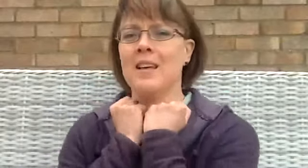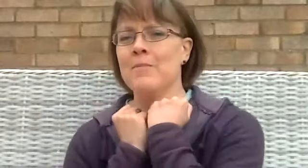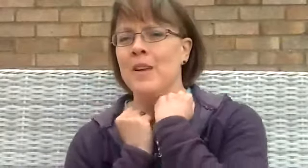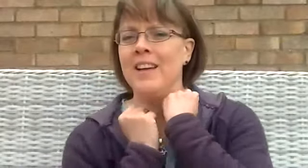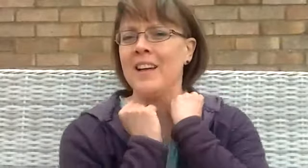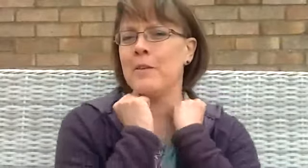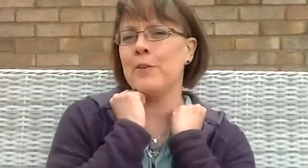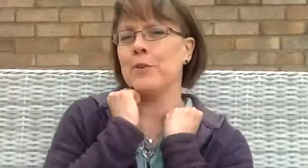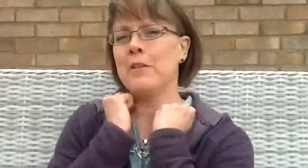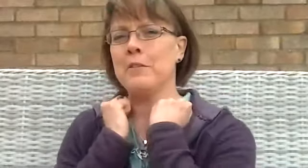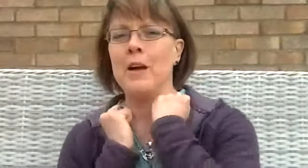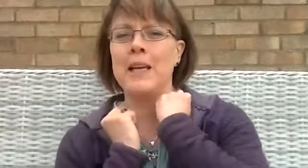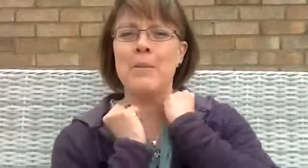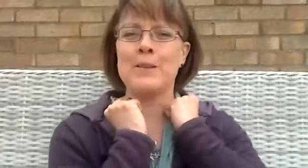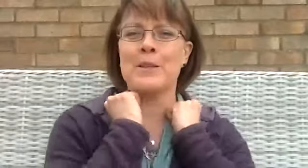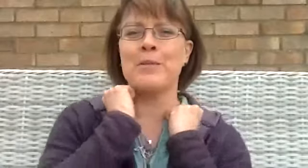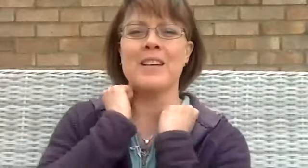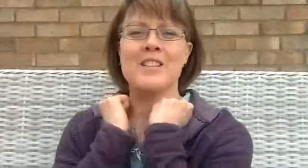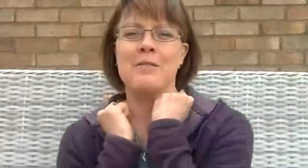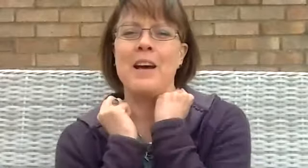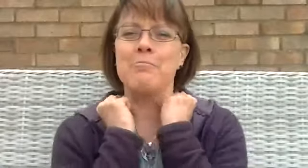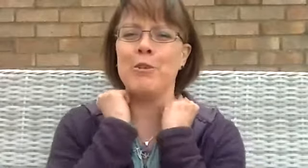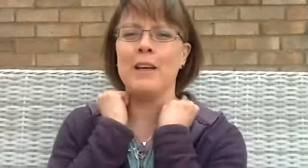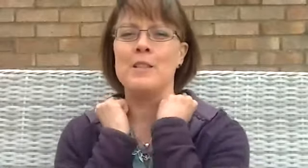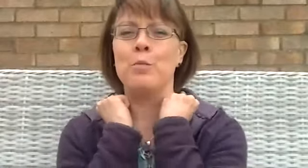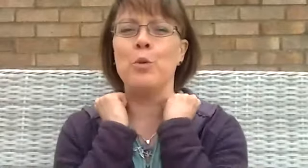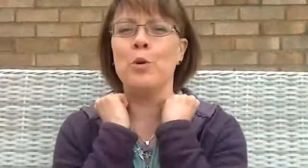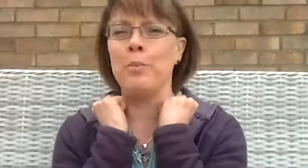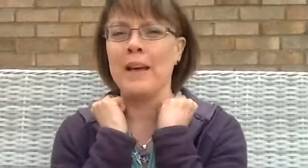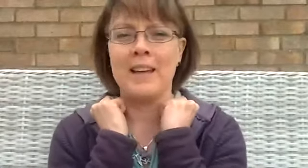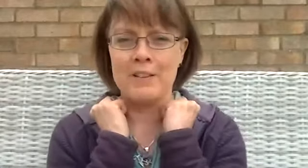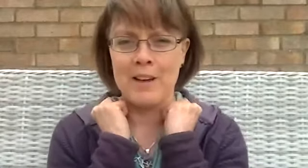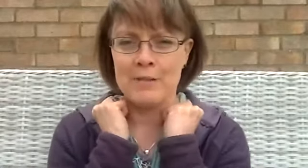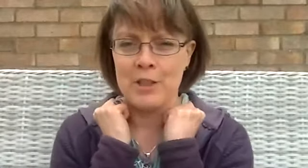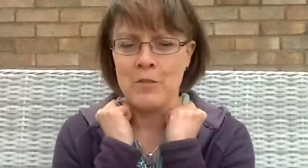If you are lying in bed or something, just bring this warm blanket around you.